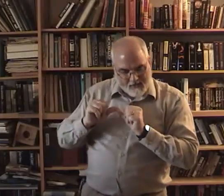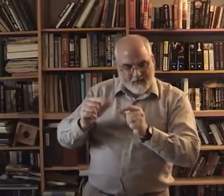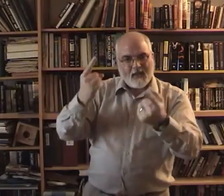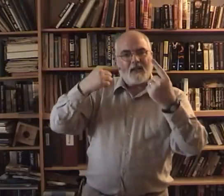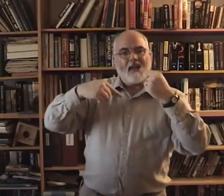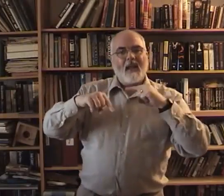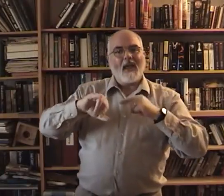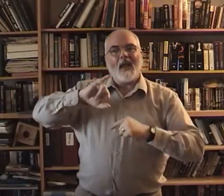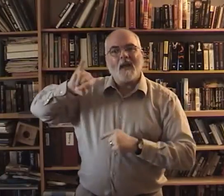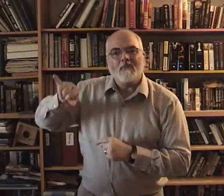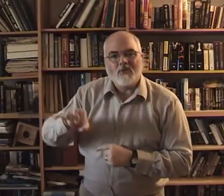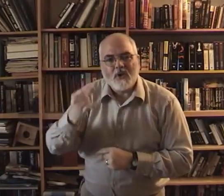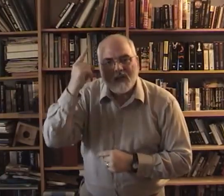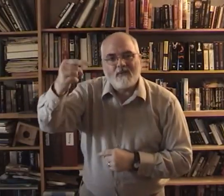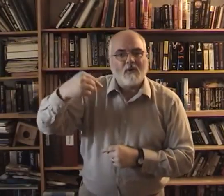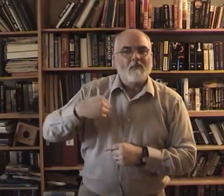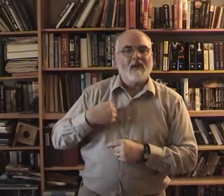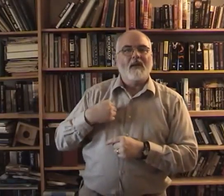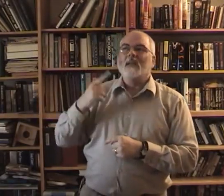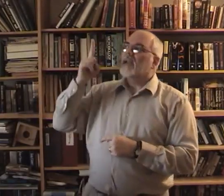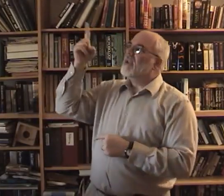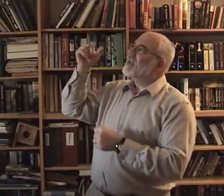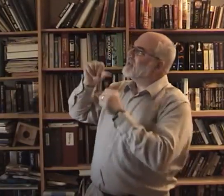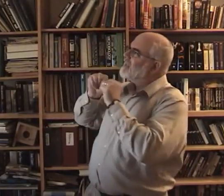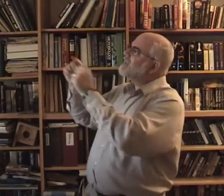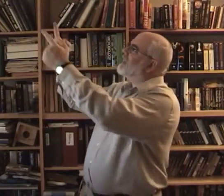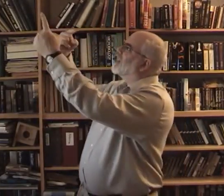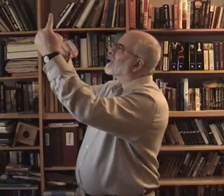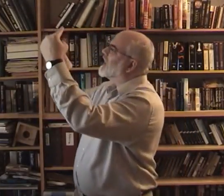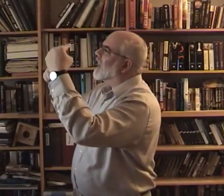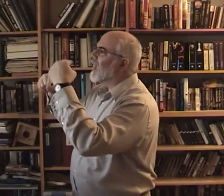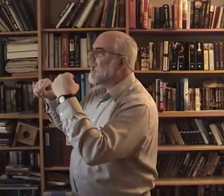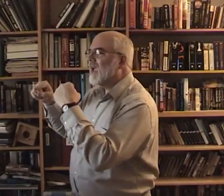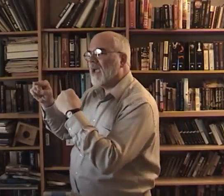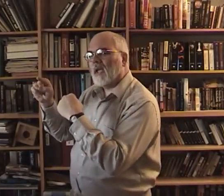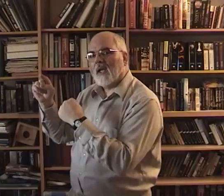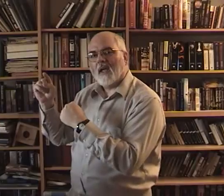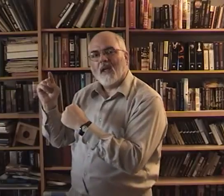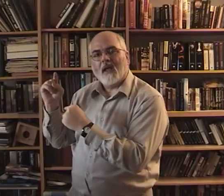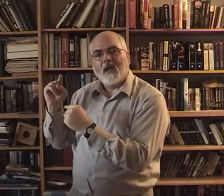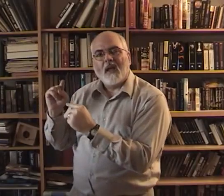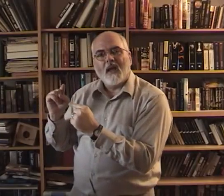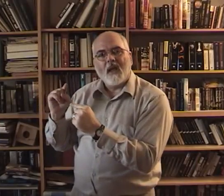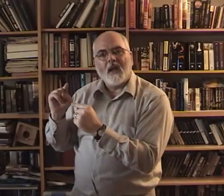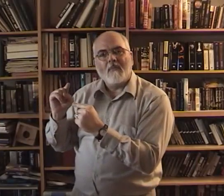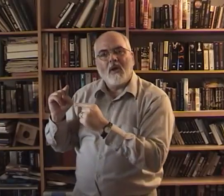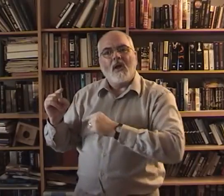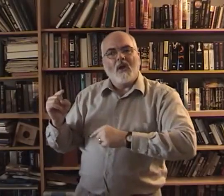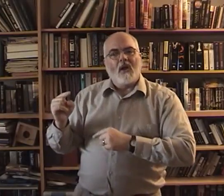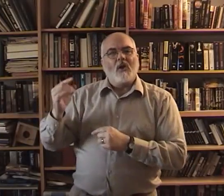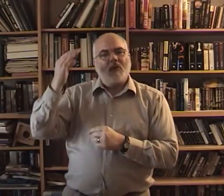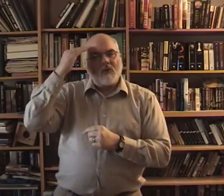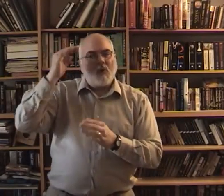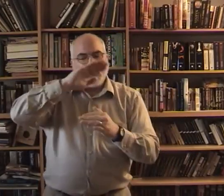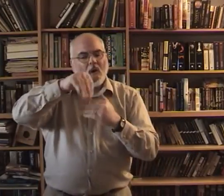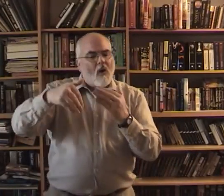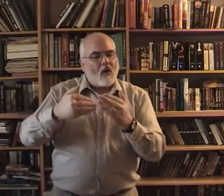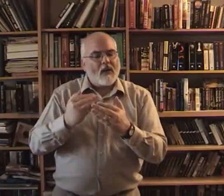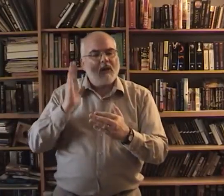still came just for me he still came knowing all he